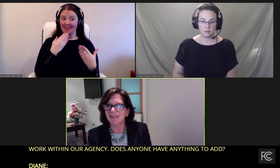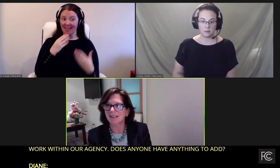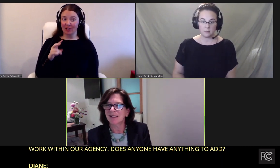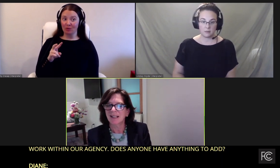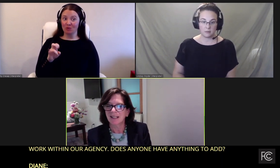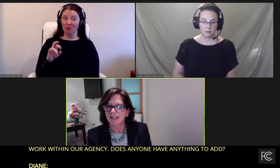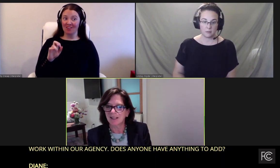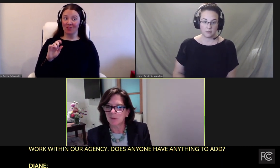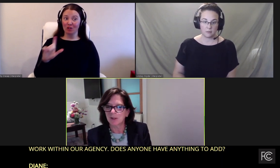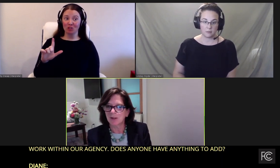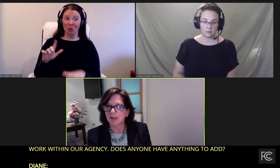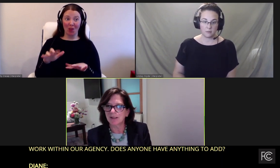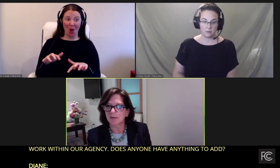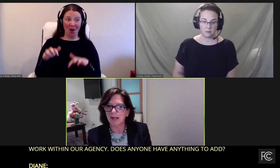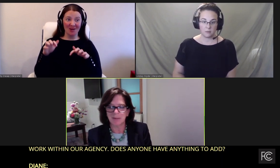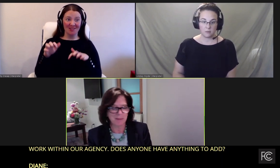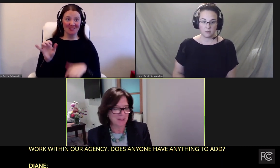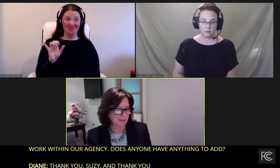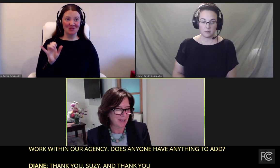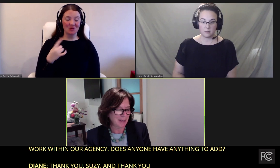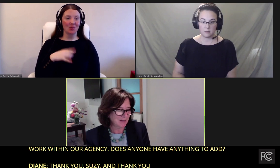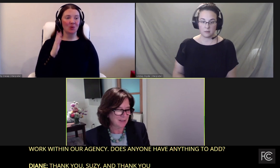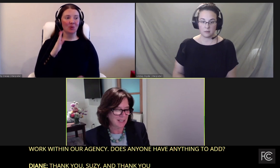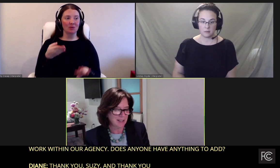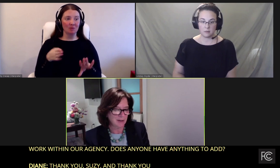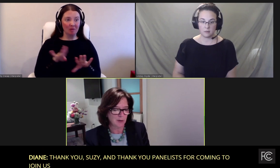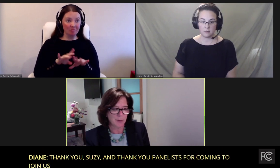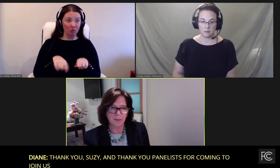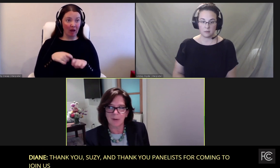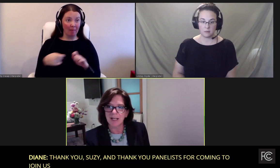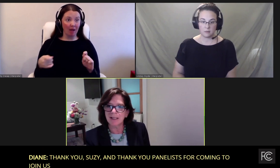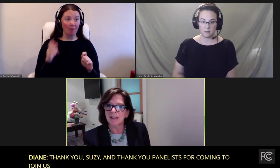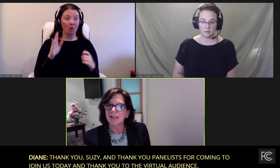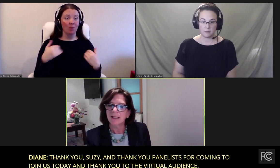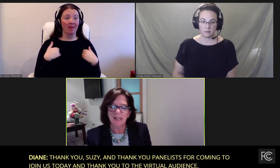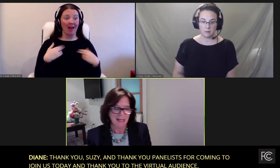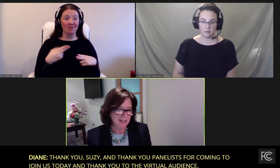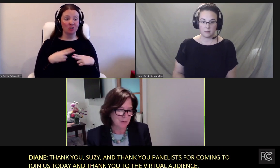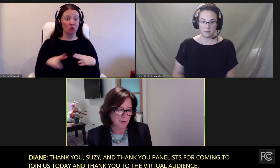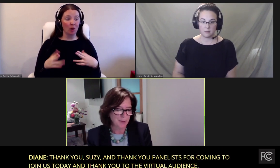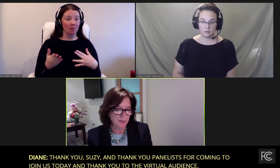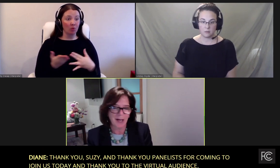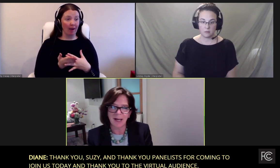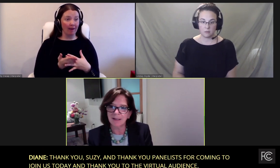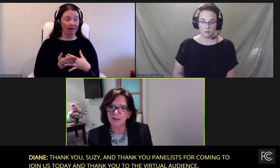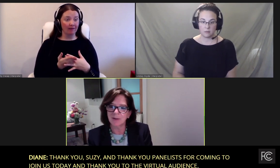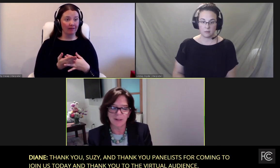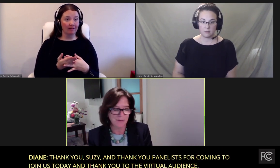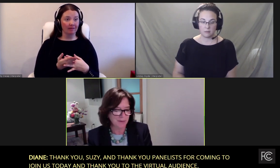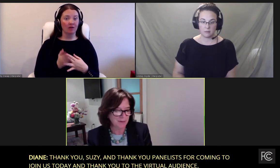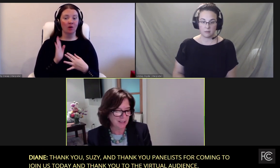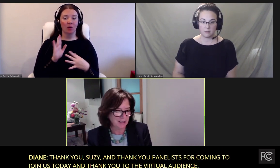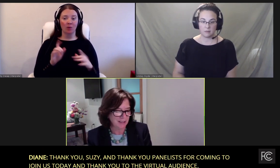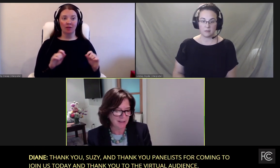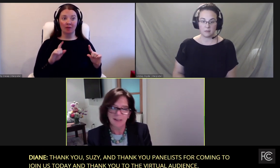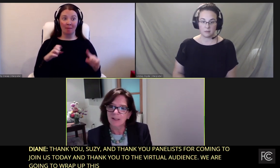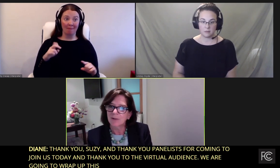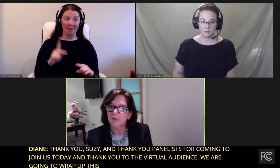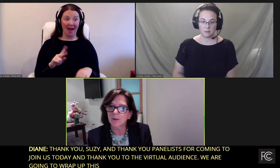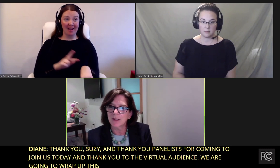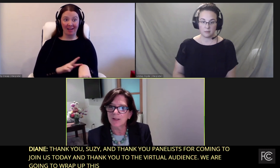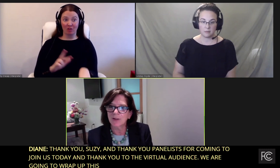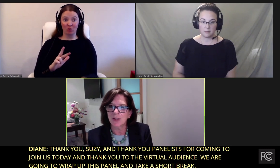audience. We're going to wrap up this panel and take a short break. And we'll be back at 315